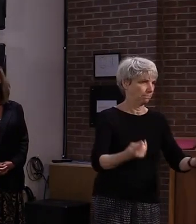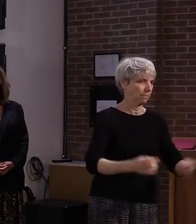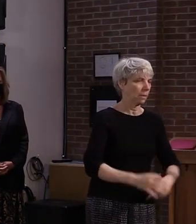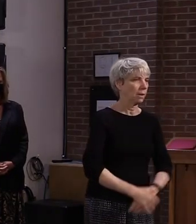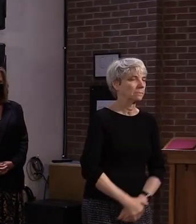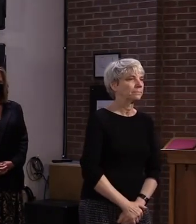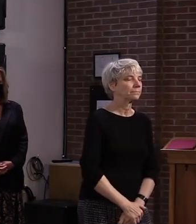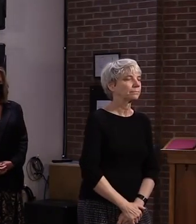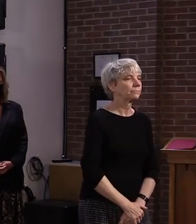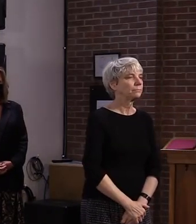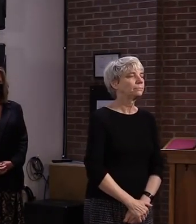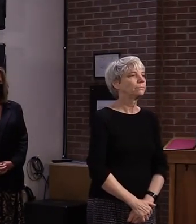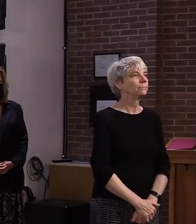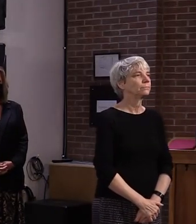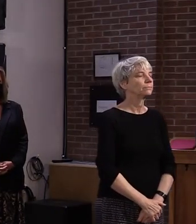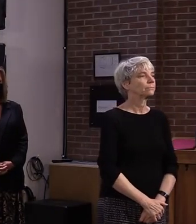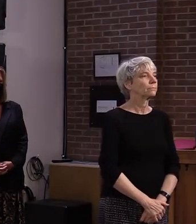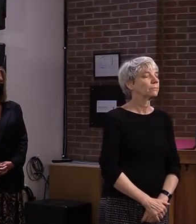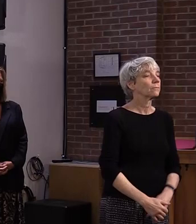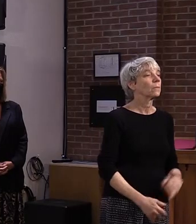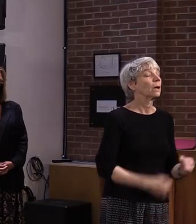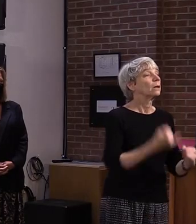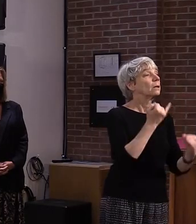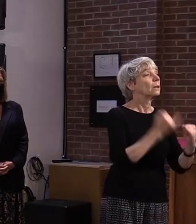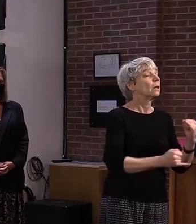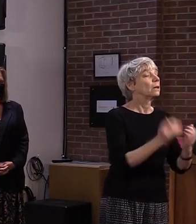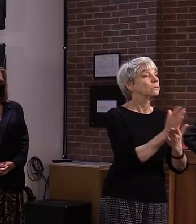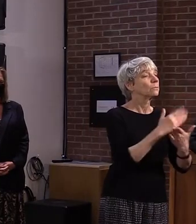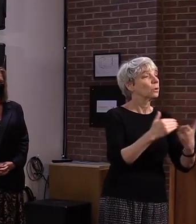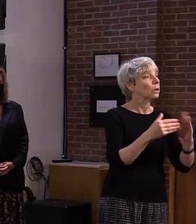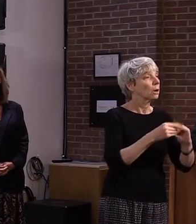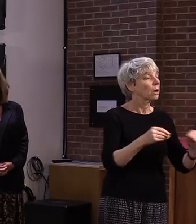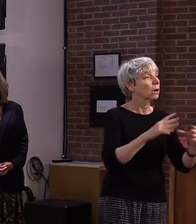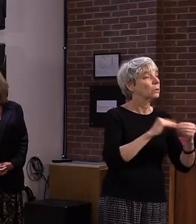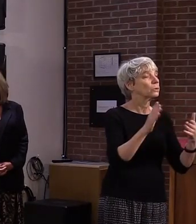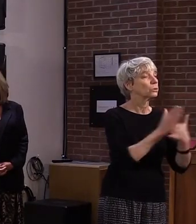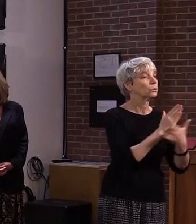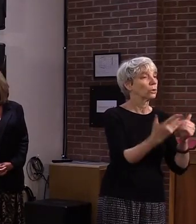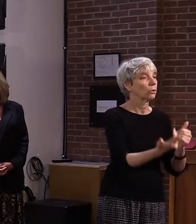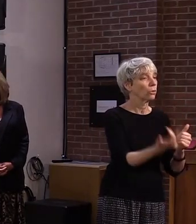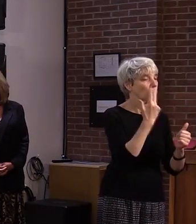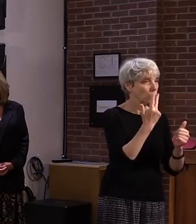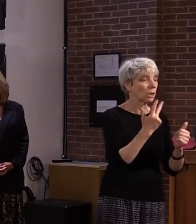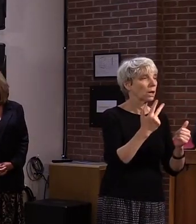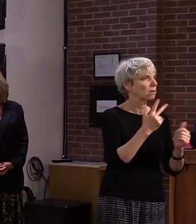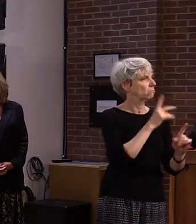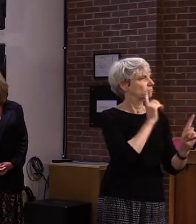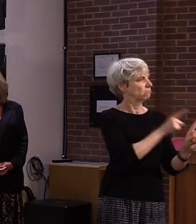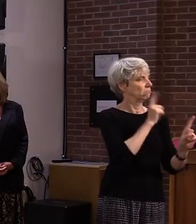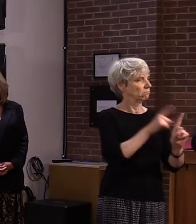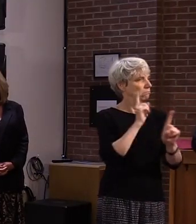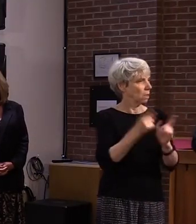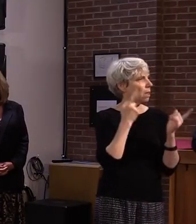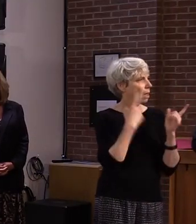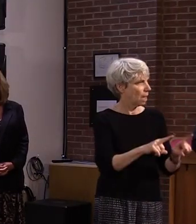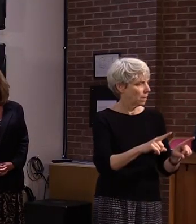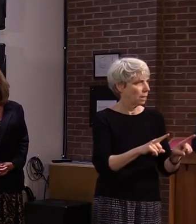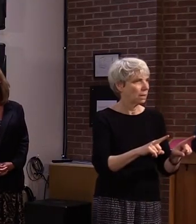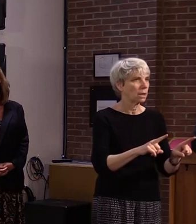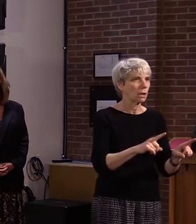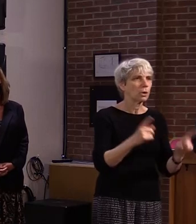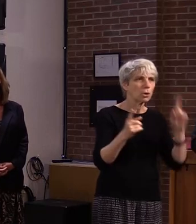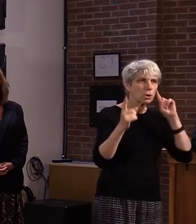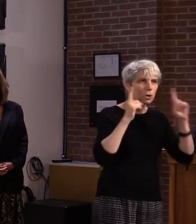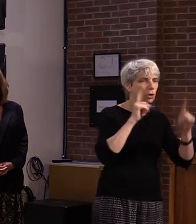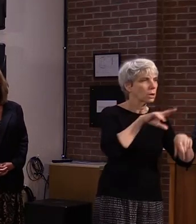In the remainder of my comments, I'm going to comment about three stories. There have been three national and international news